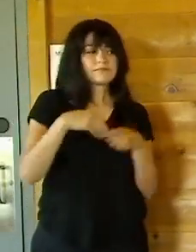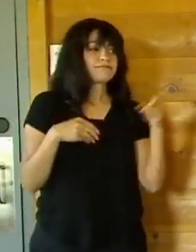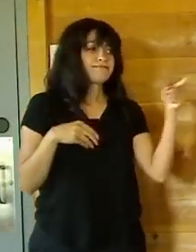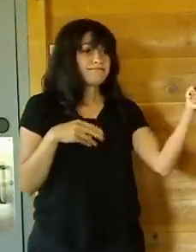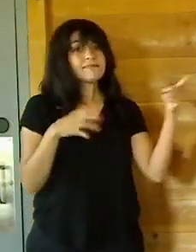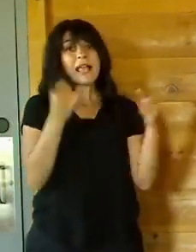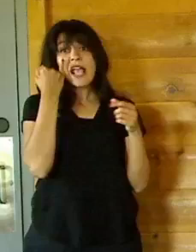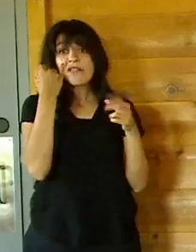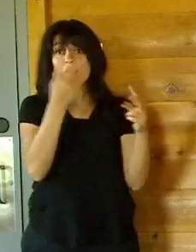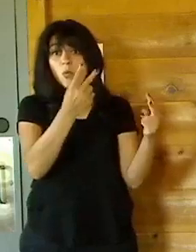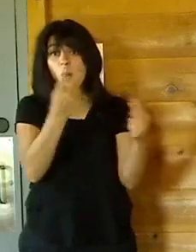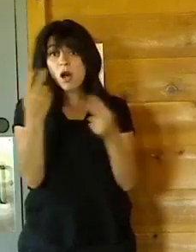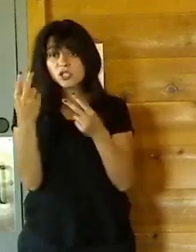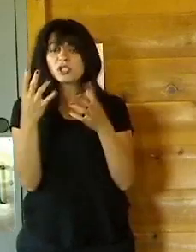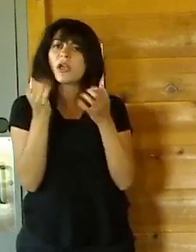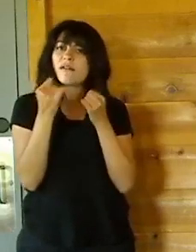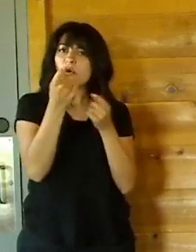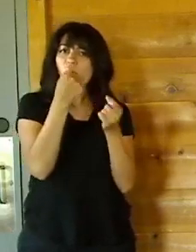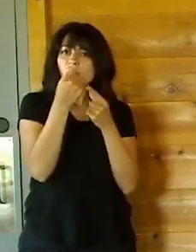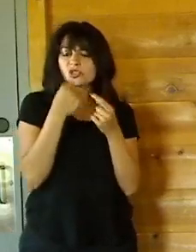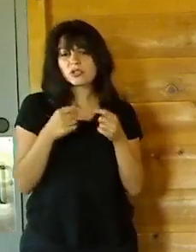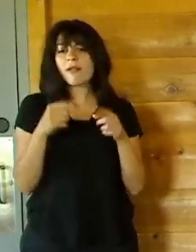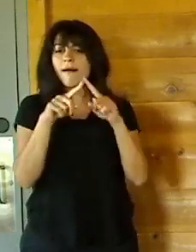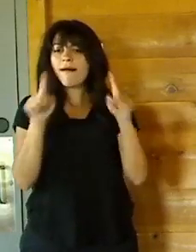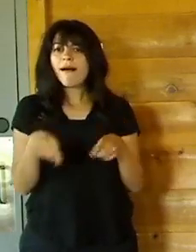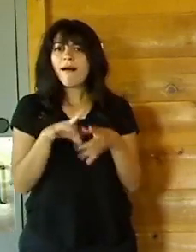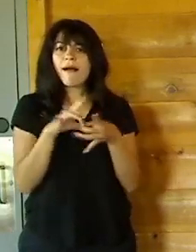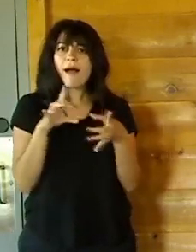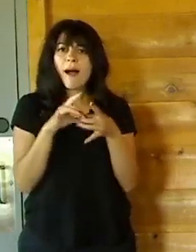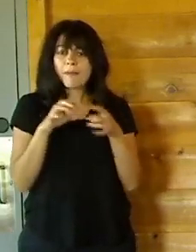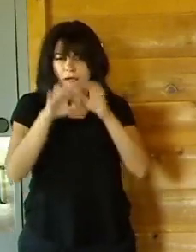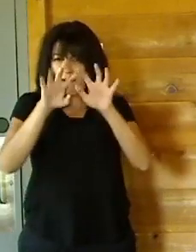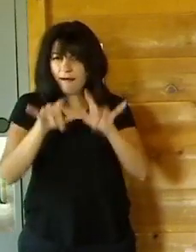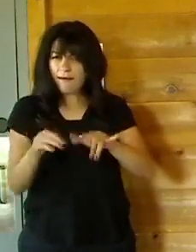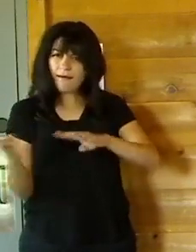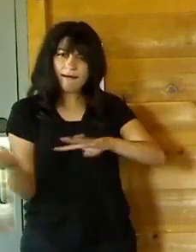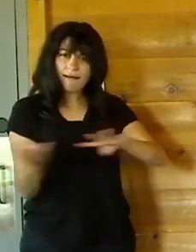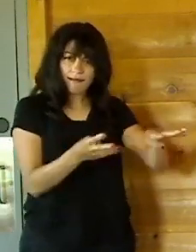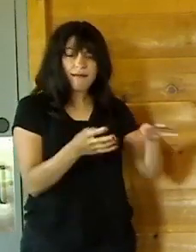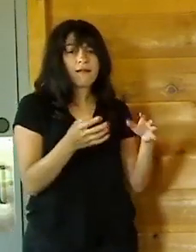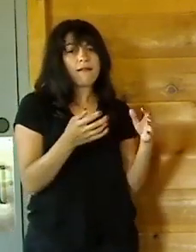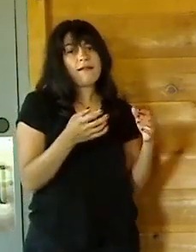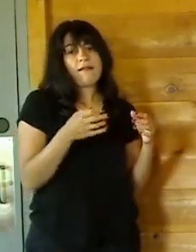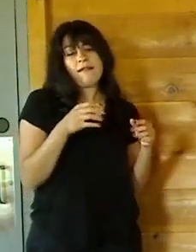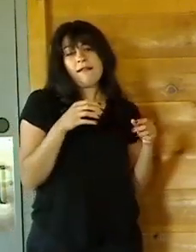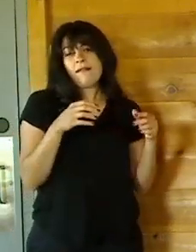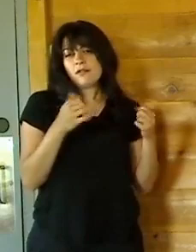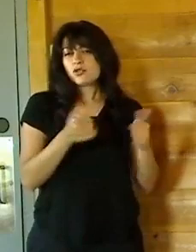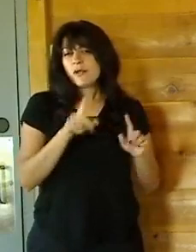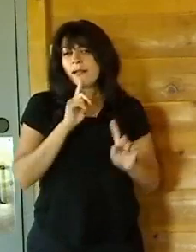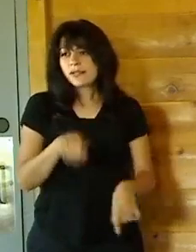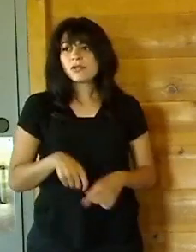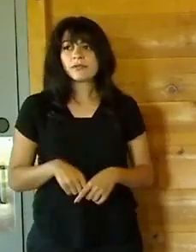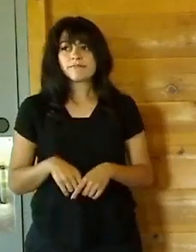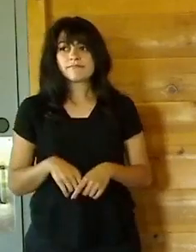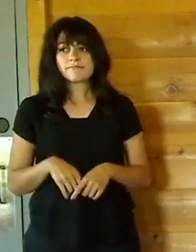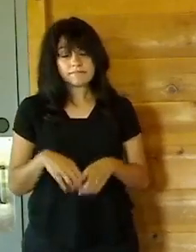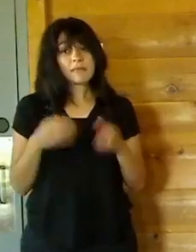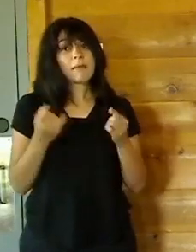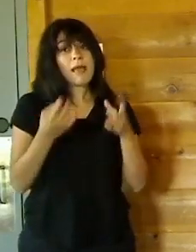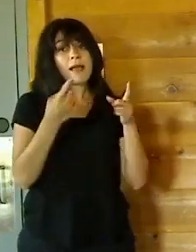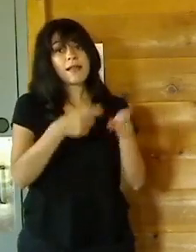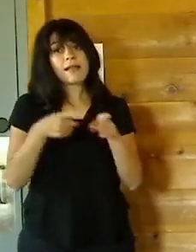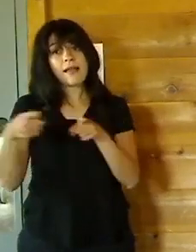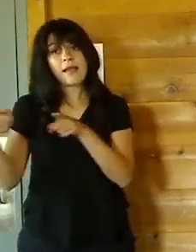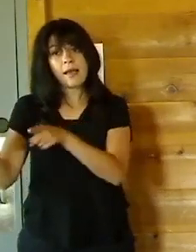question, just write it on the comment section below the live stream and on our Facebook feed. But a lot of things going on